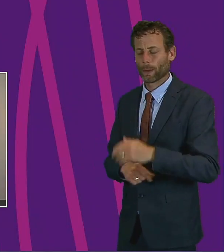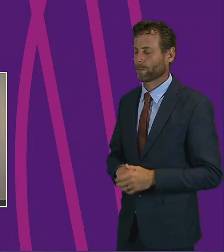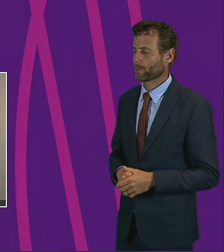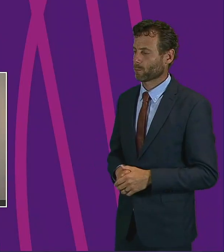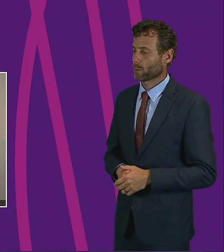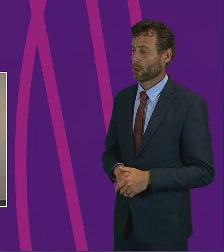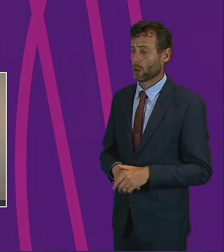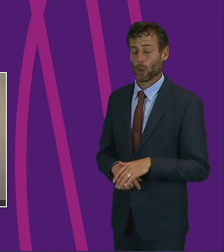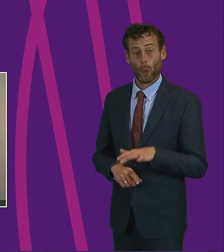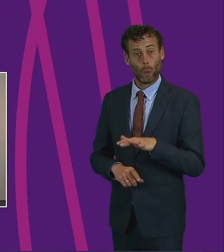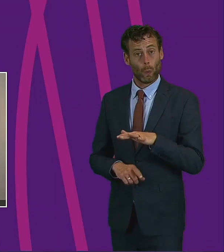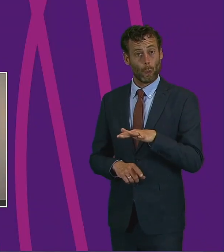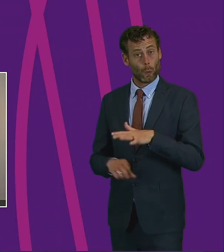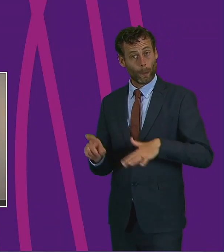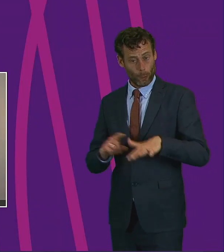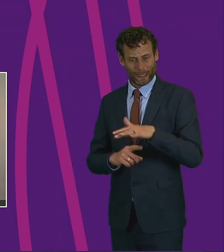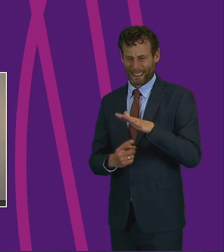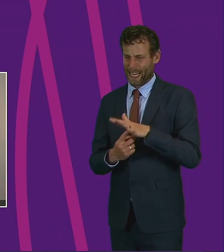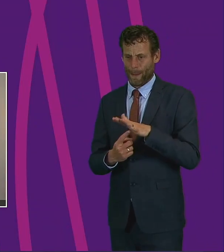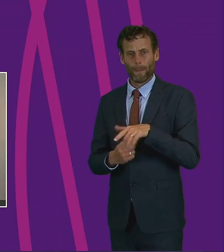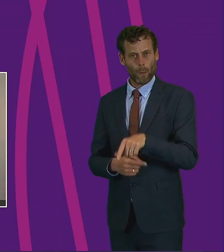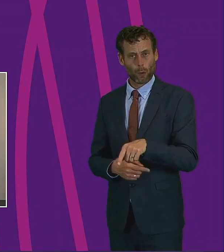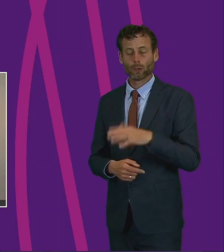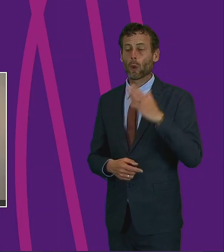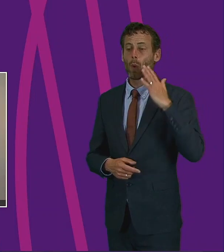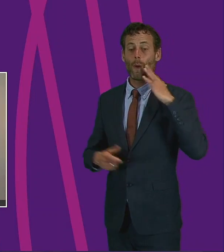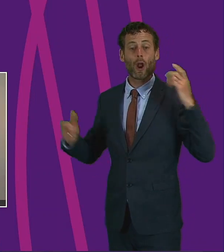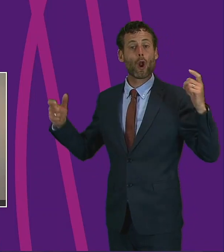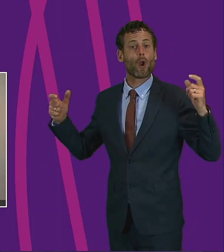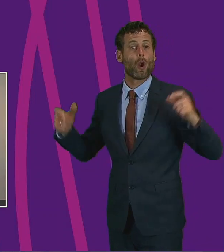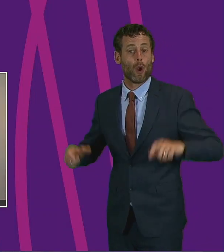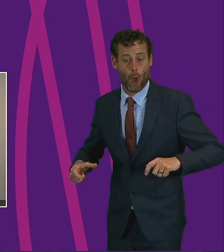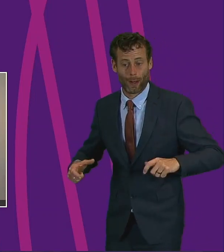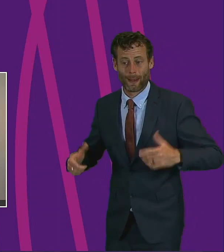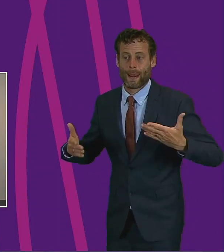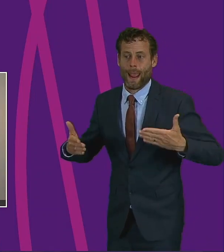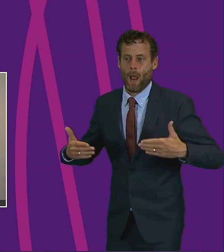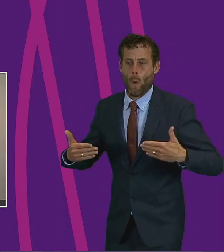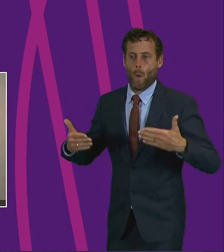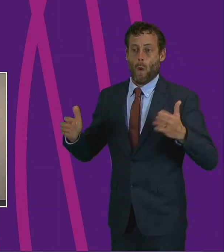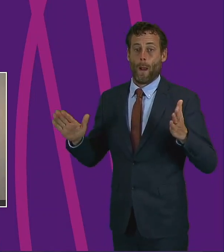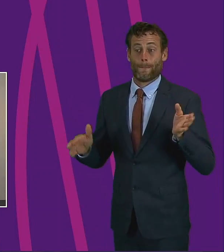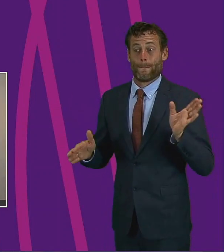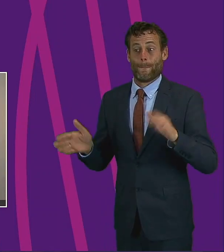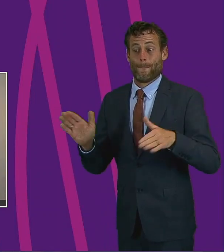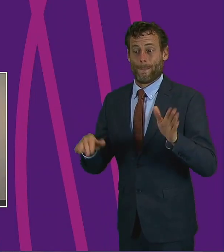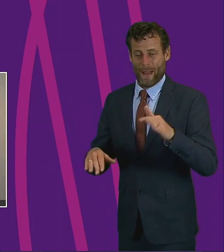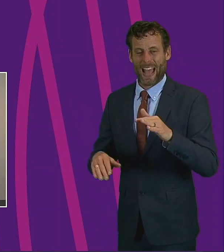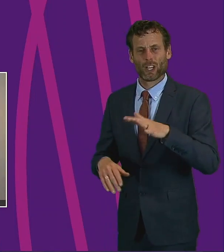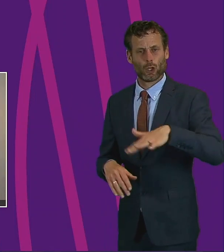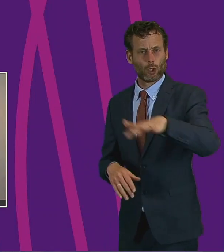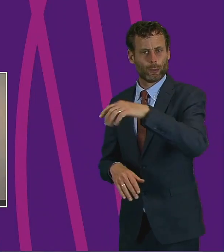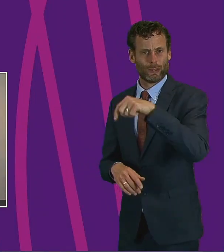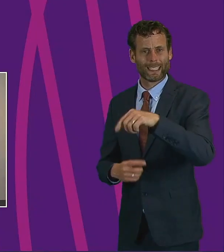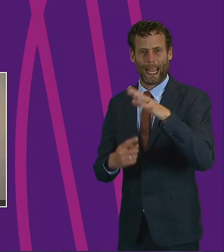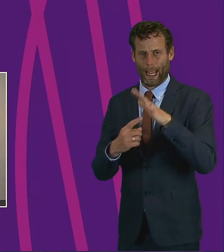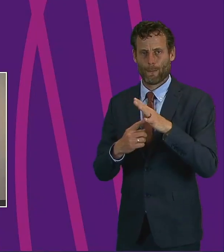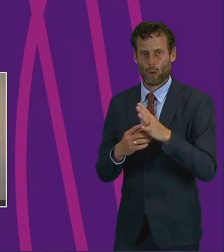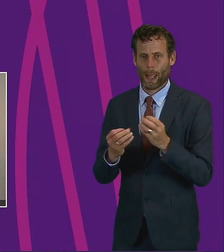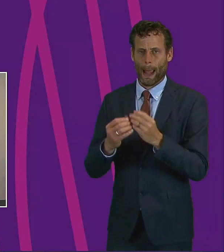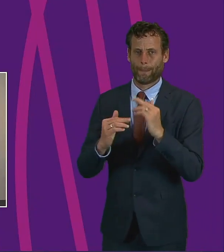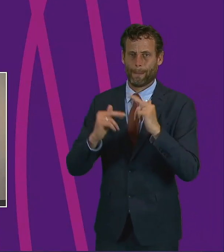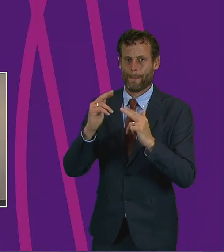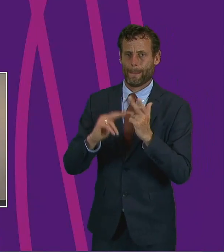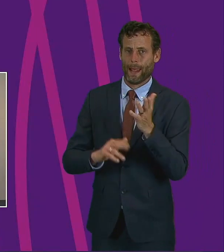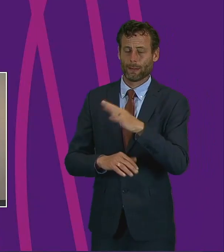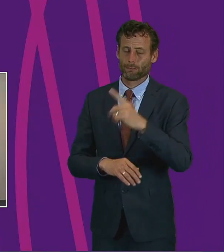always been important, and as we emerge from lockdown, communities will play an even more important role. We recognise many of the benefits of